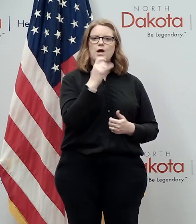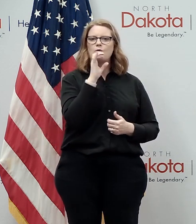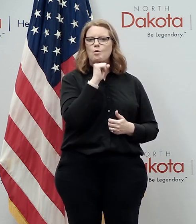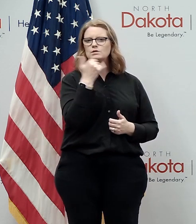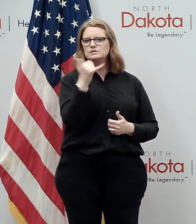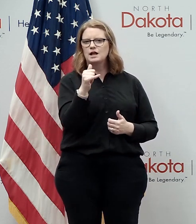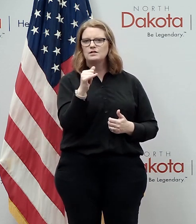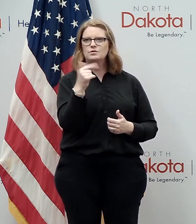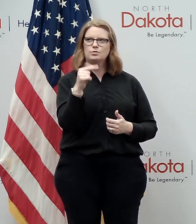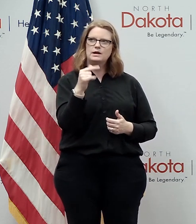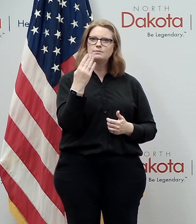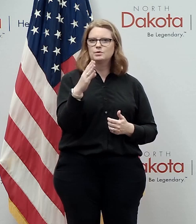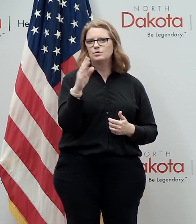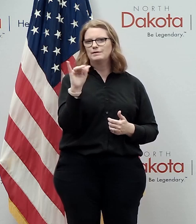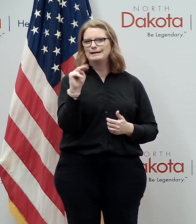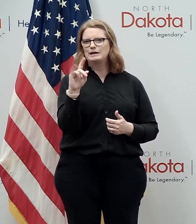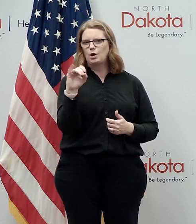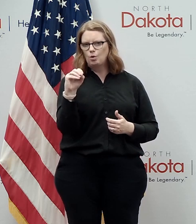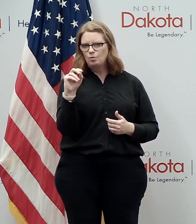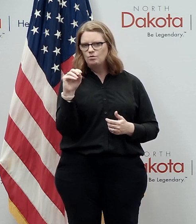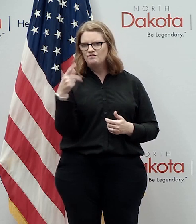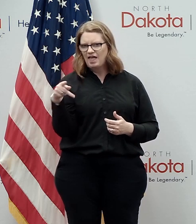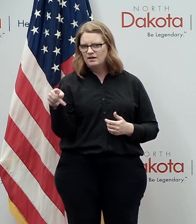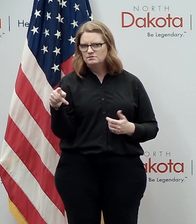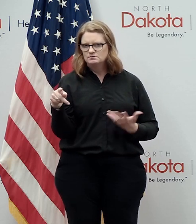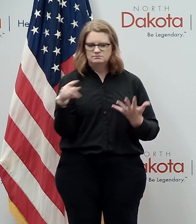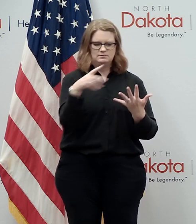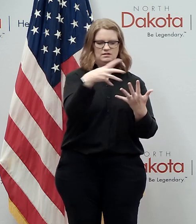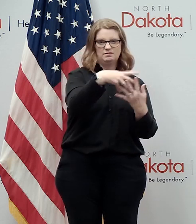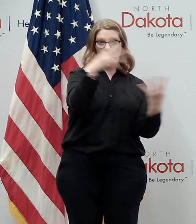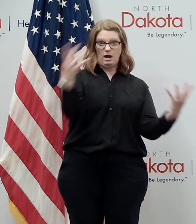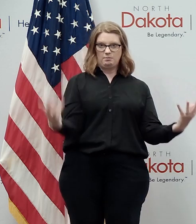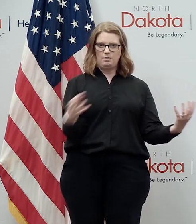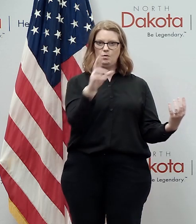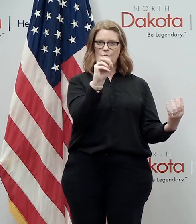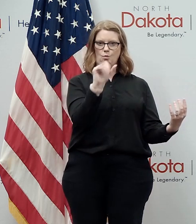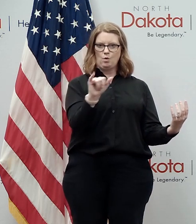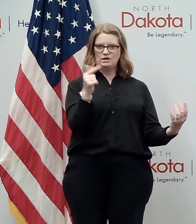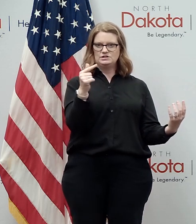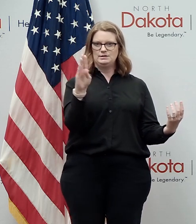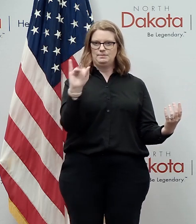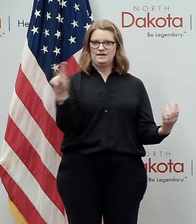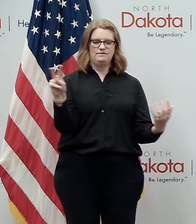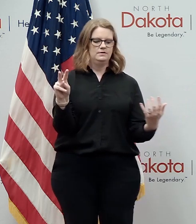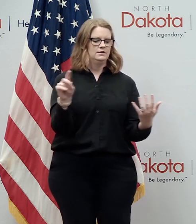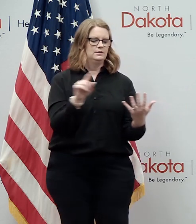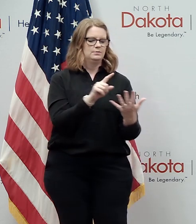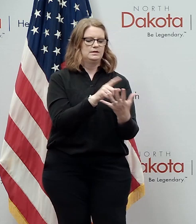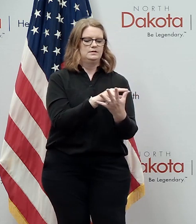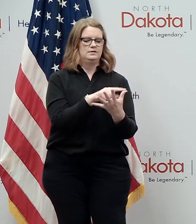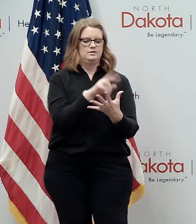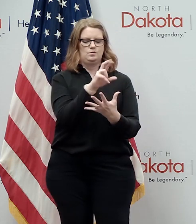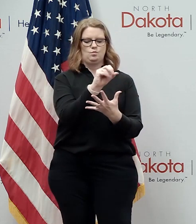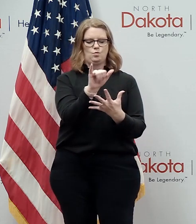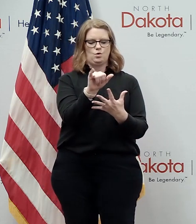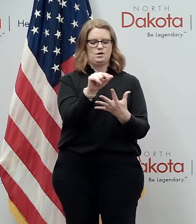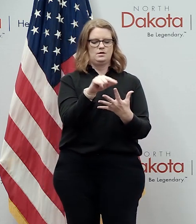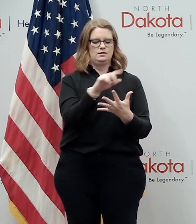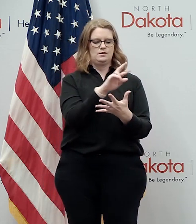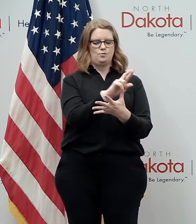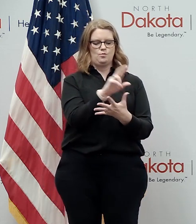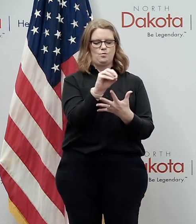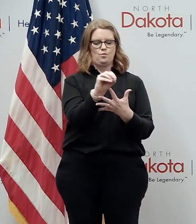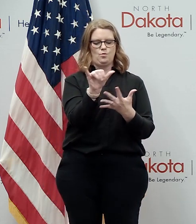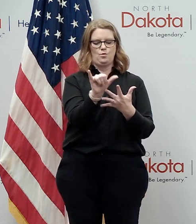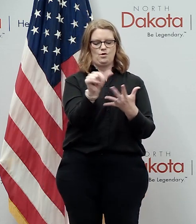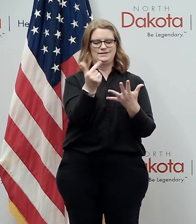green blue indigo violet uh so anyway we ended up using the first five of those so we got roy g b and